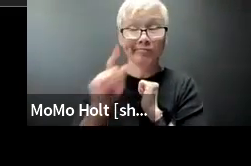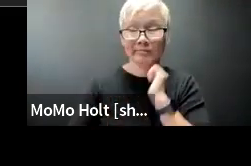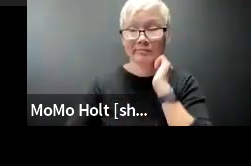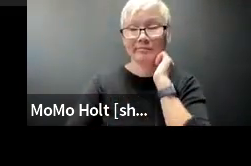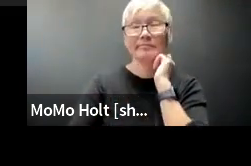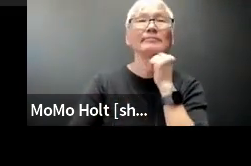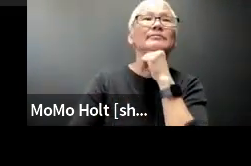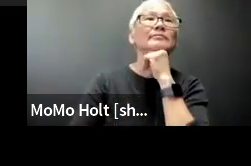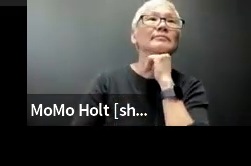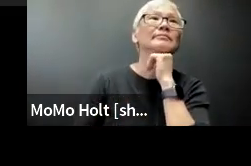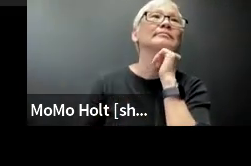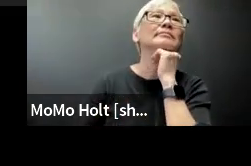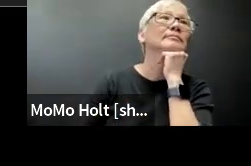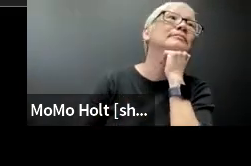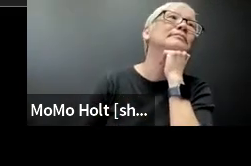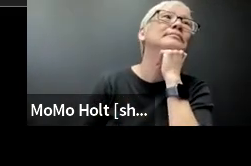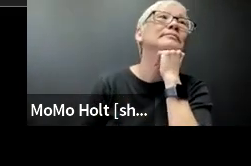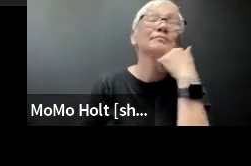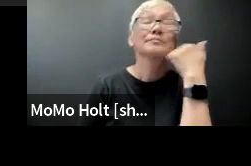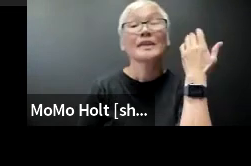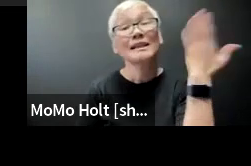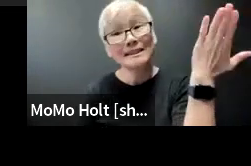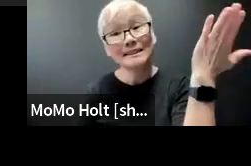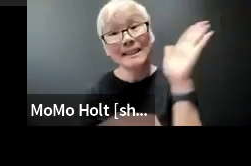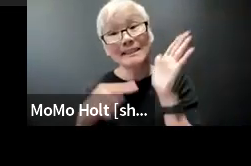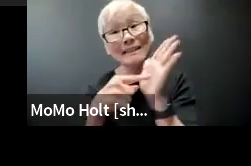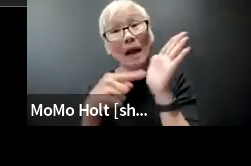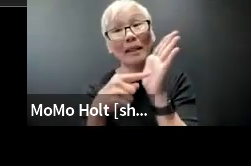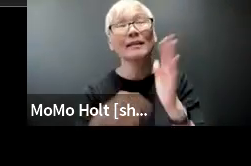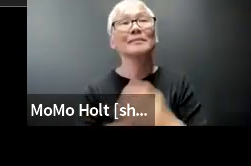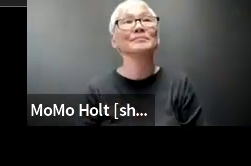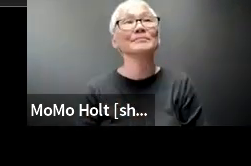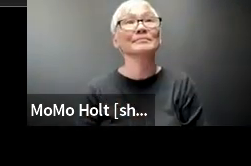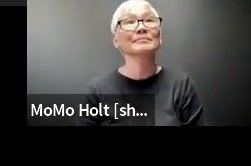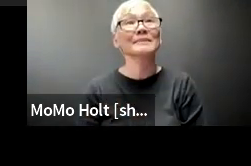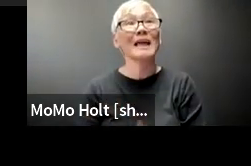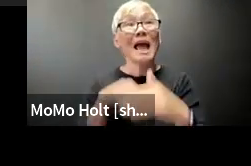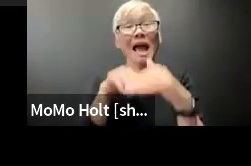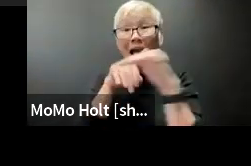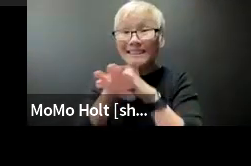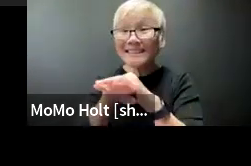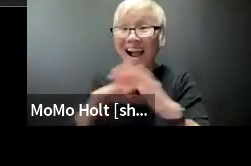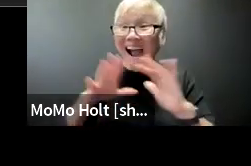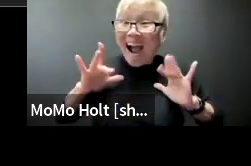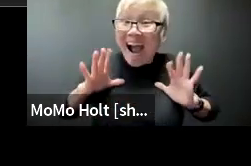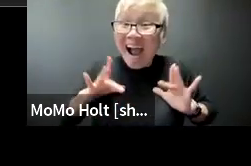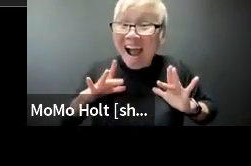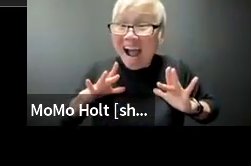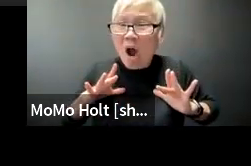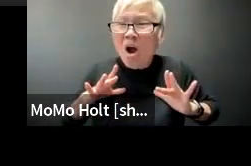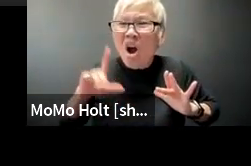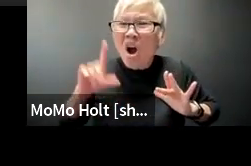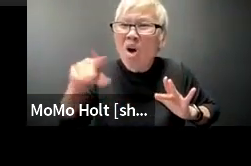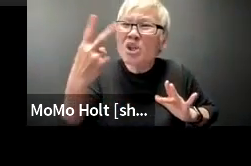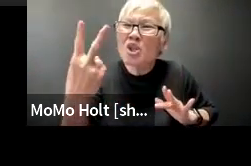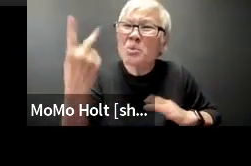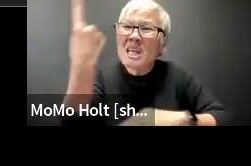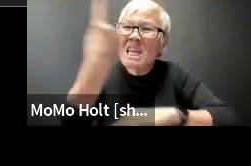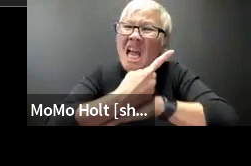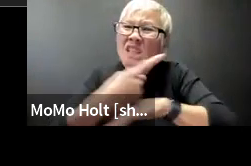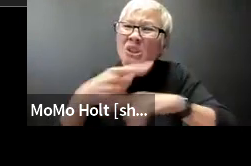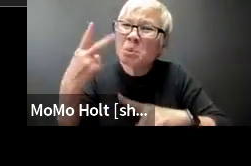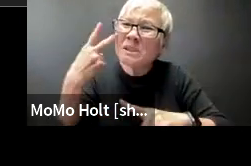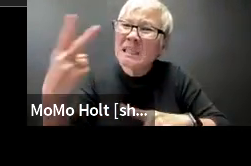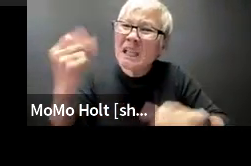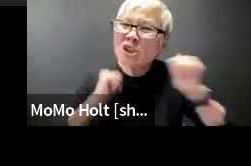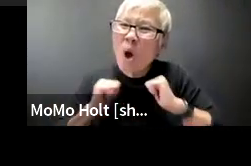how can that be here's an example we have access